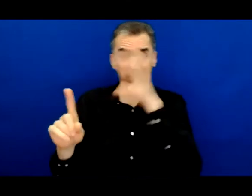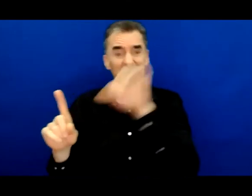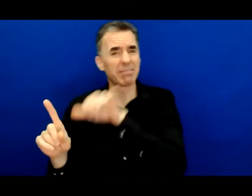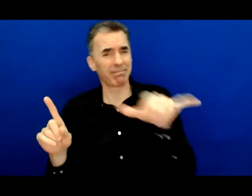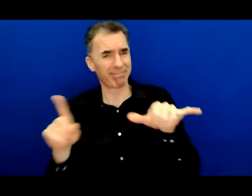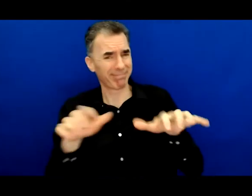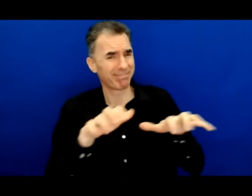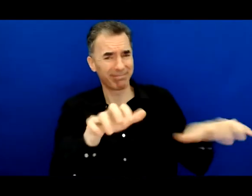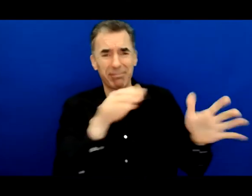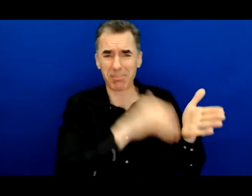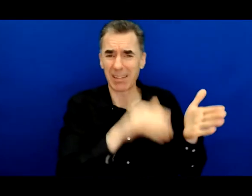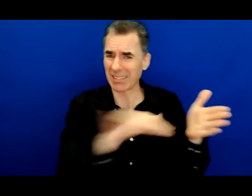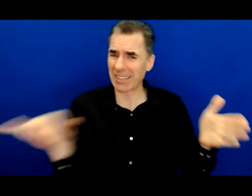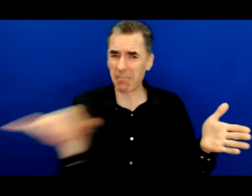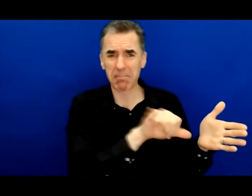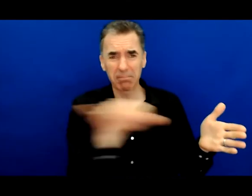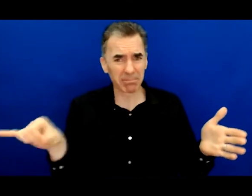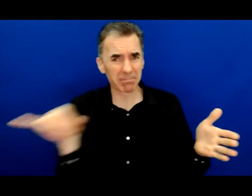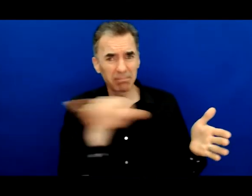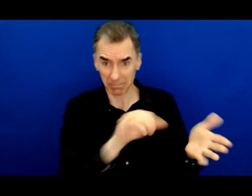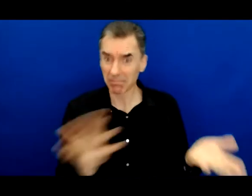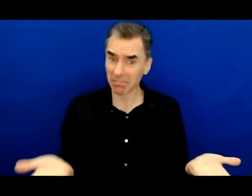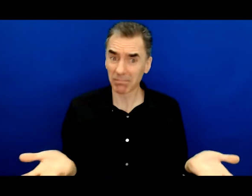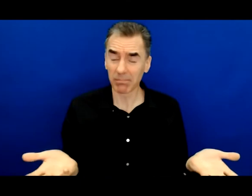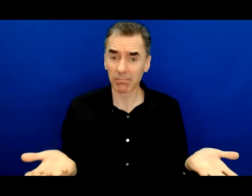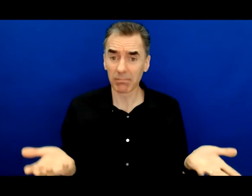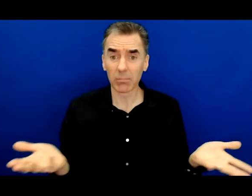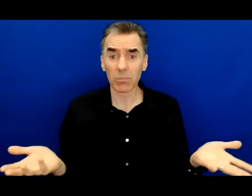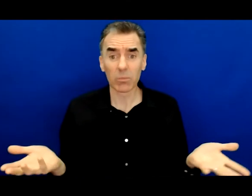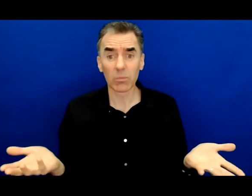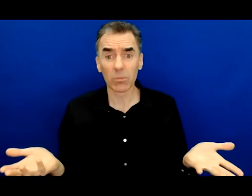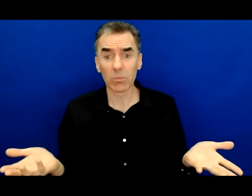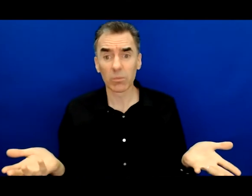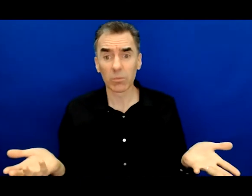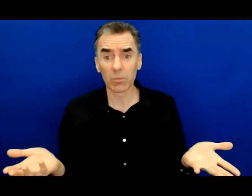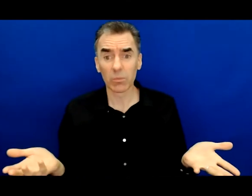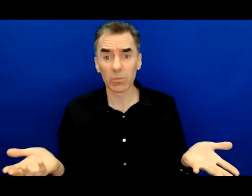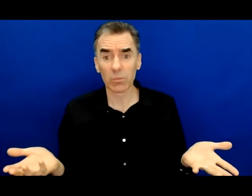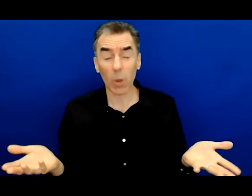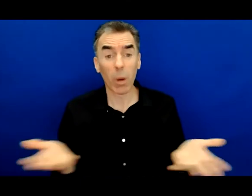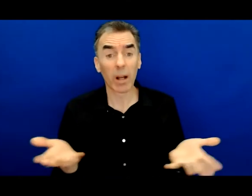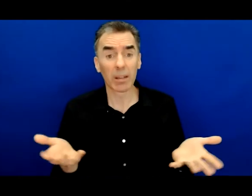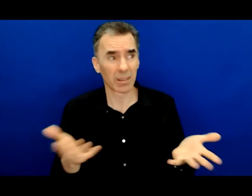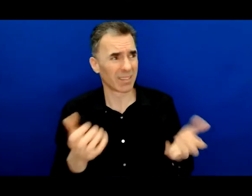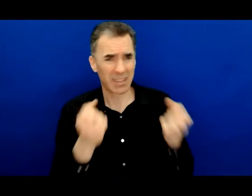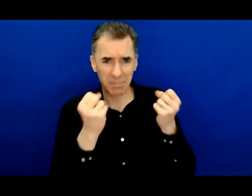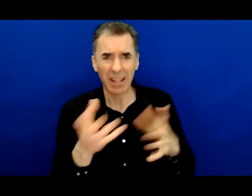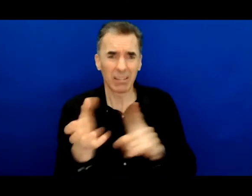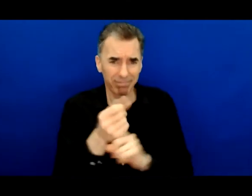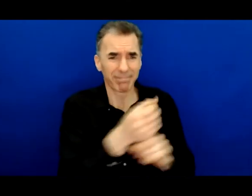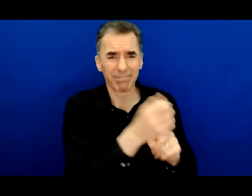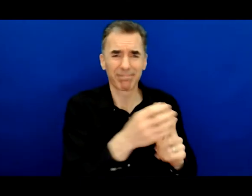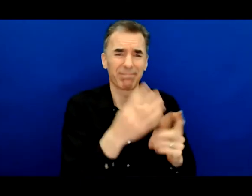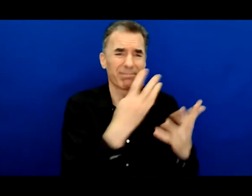unique experiences and revolving around a single gravitational force. Mass incarceration. And the way it not only